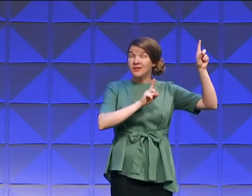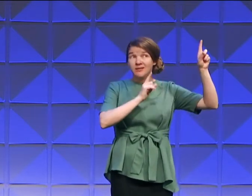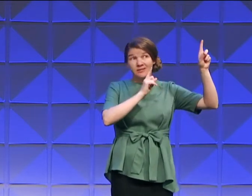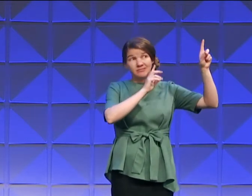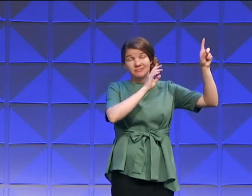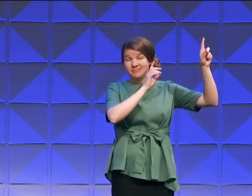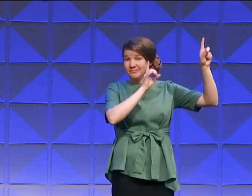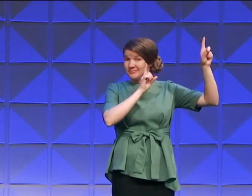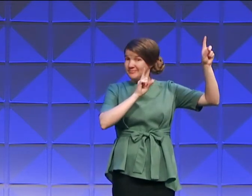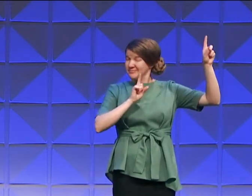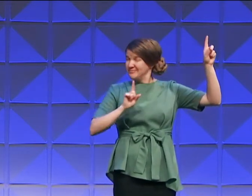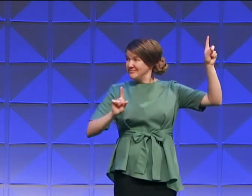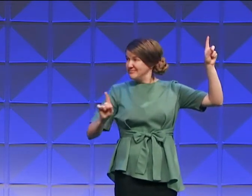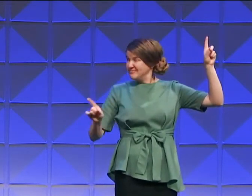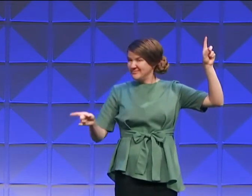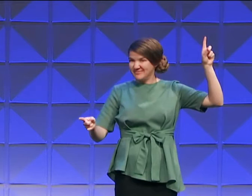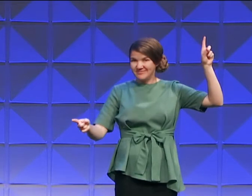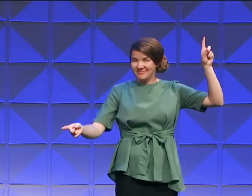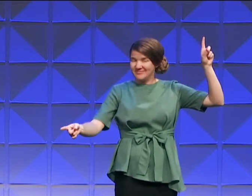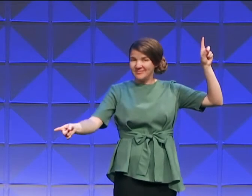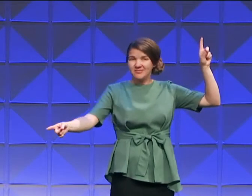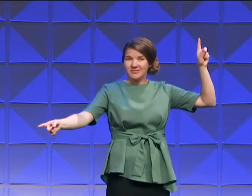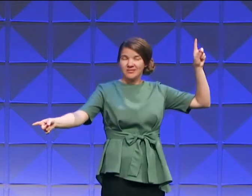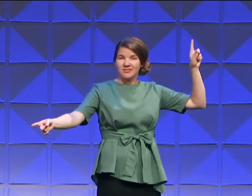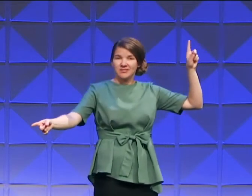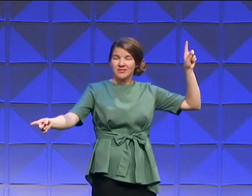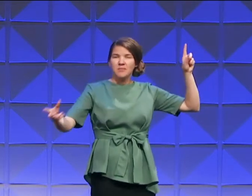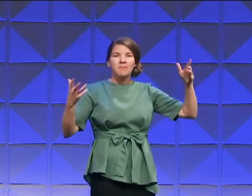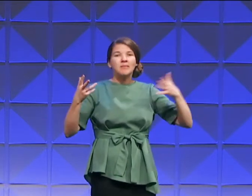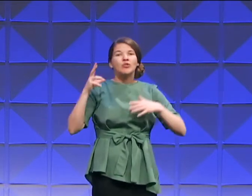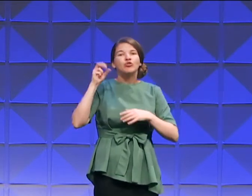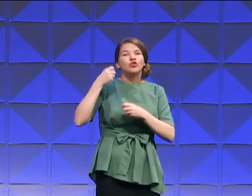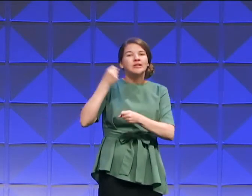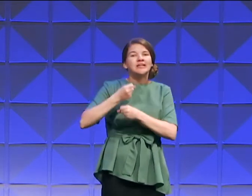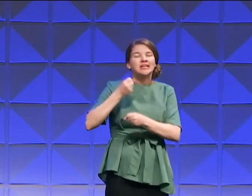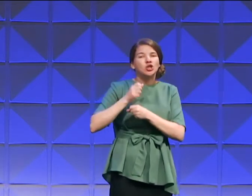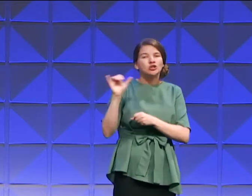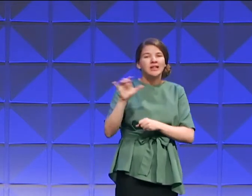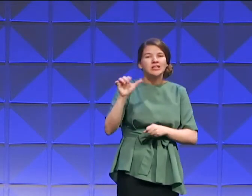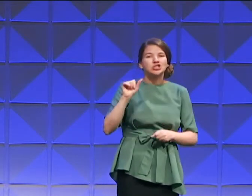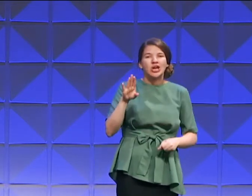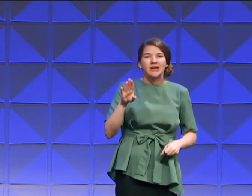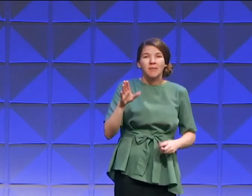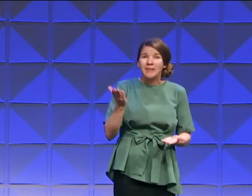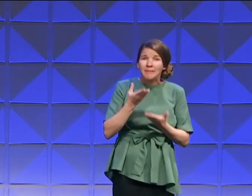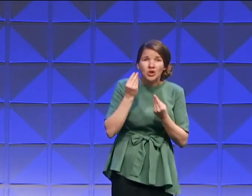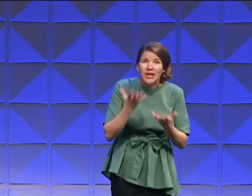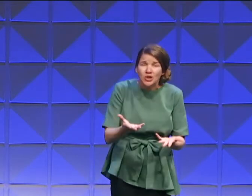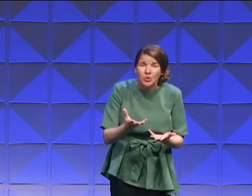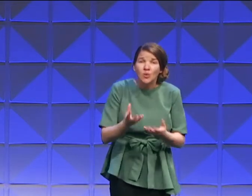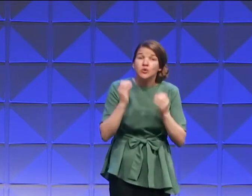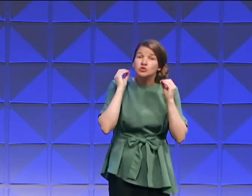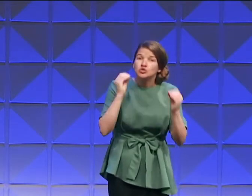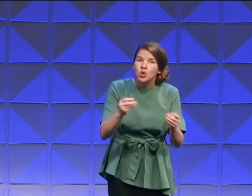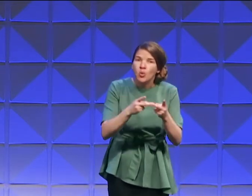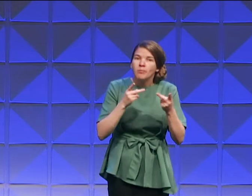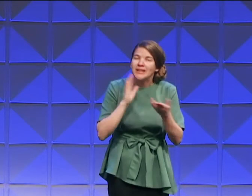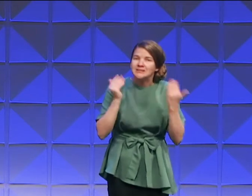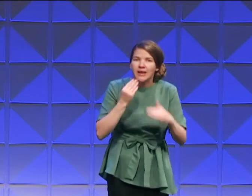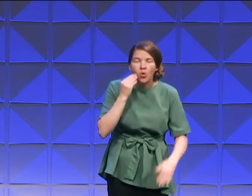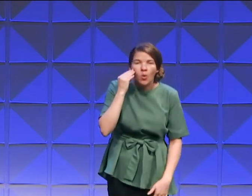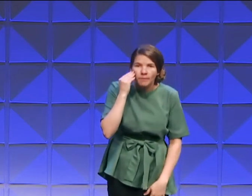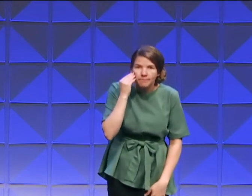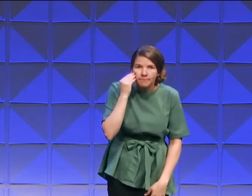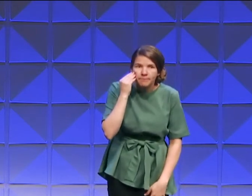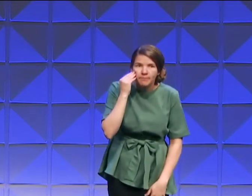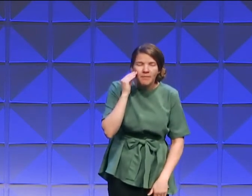but I'm calling you this morning, there's no place like home. No place like home. I'm